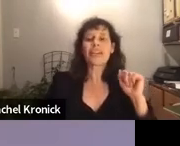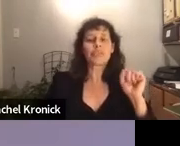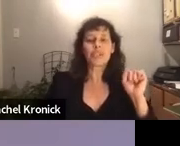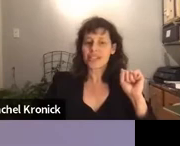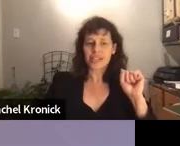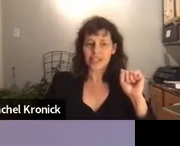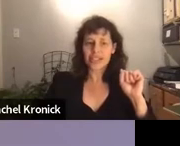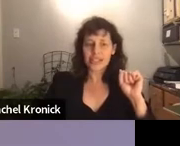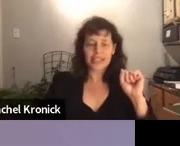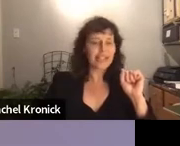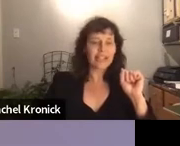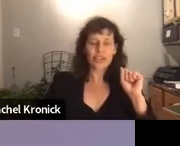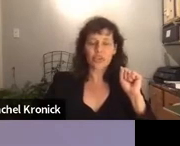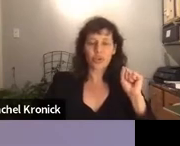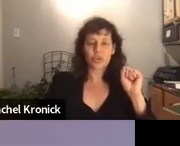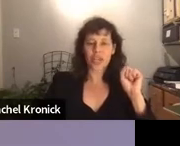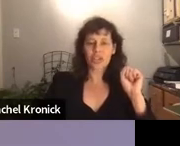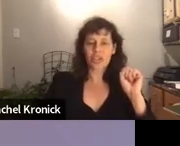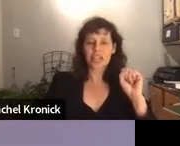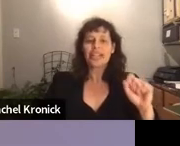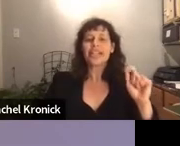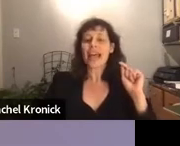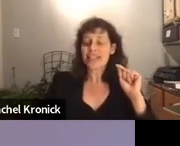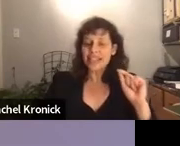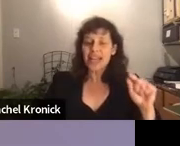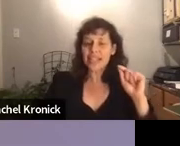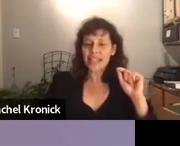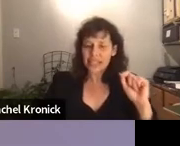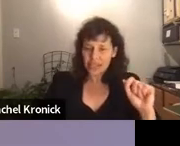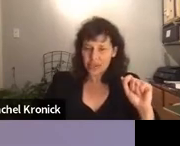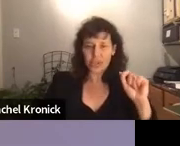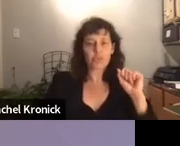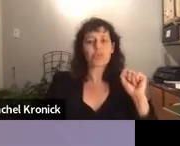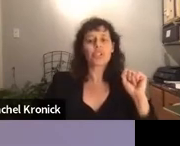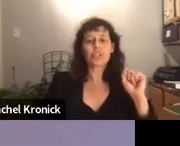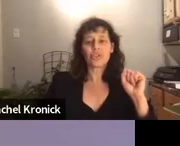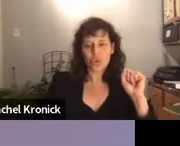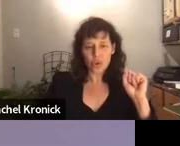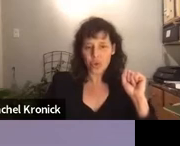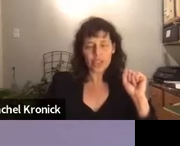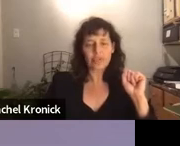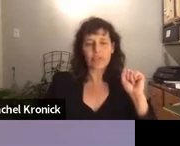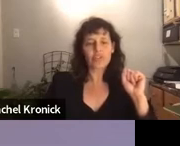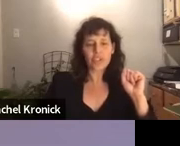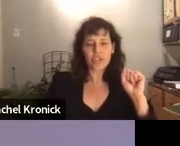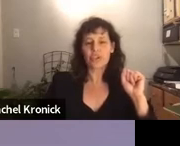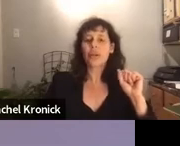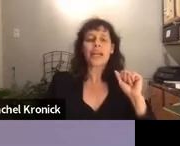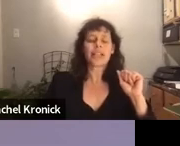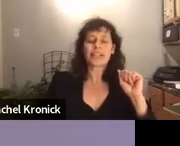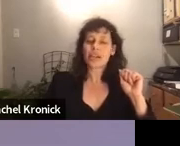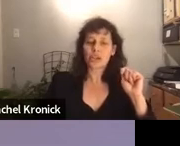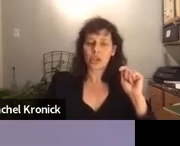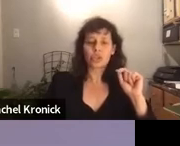picketing a business that is stealing its workers' wages, and standing in tears at a prison notorious for its physical